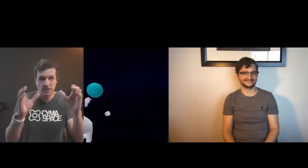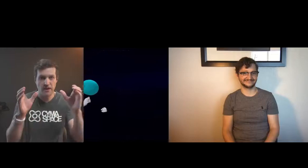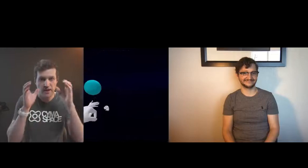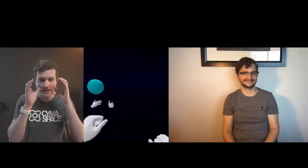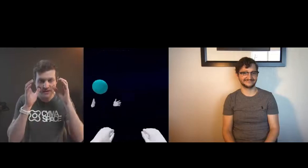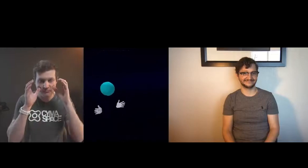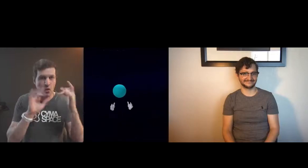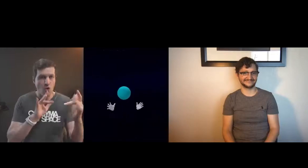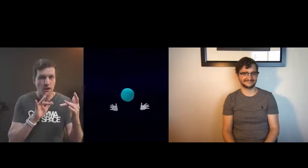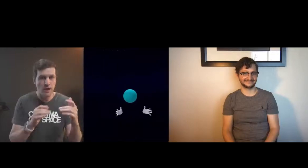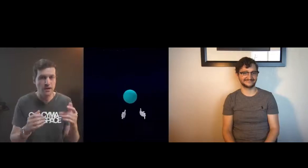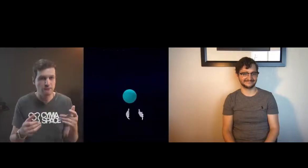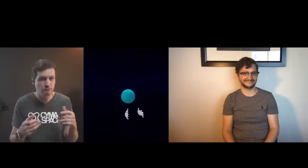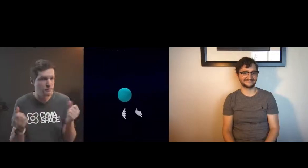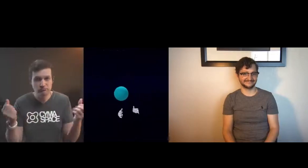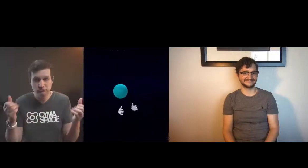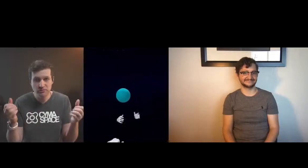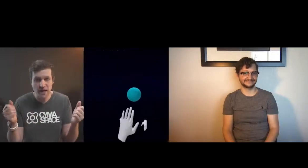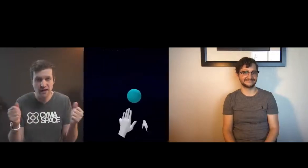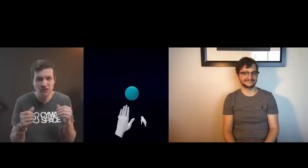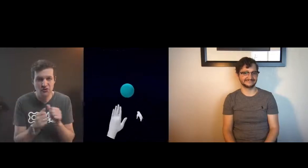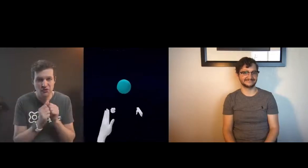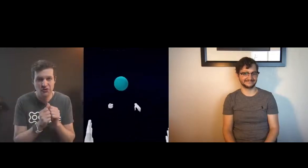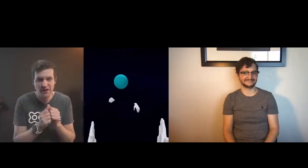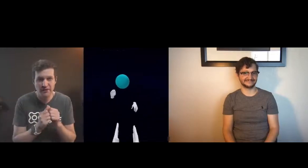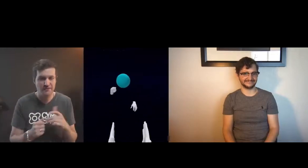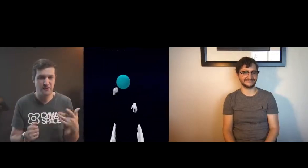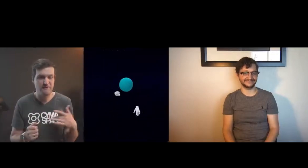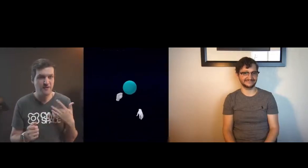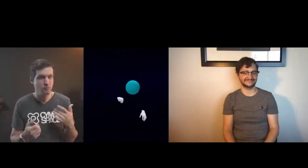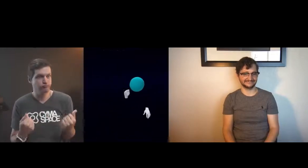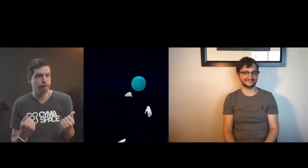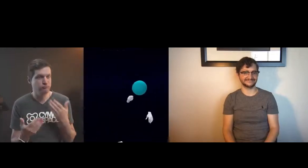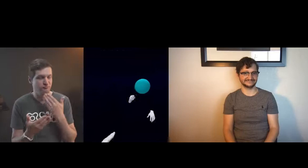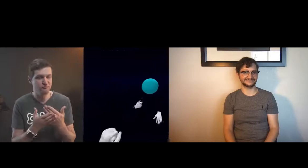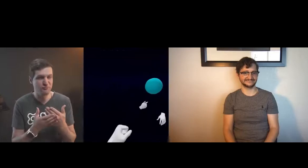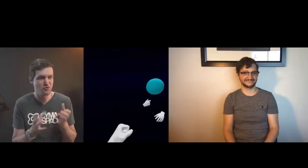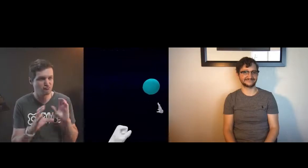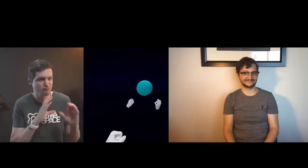you can meet another person who also has the same headset and sign together